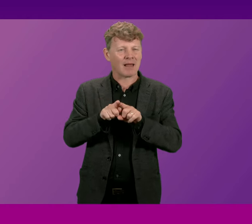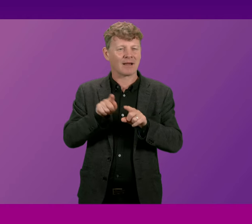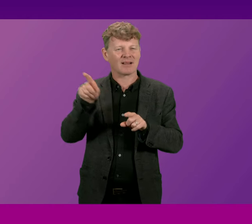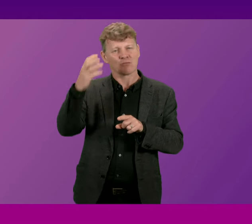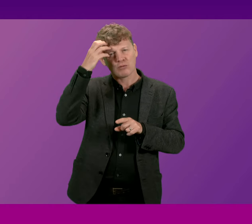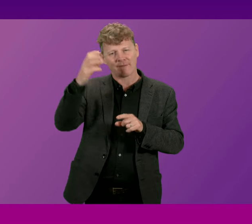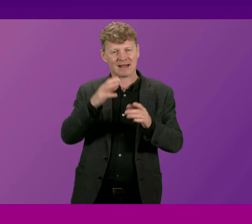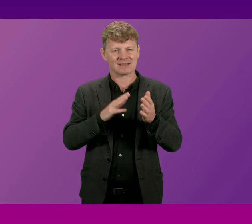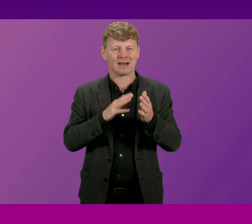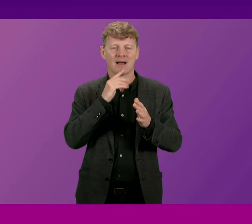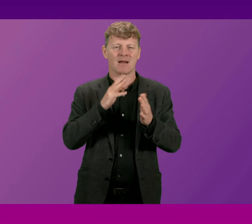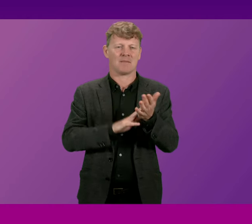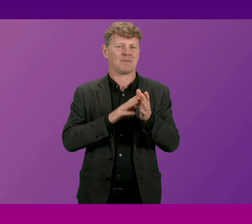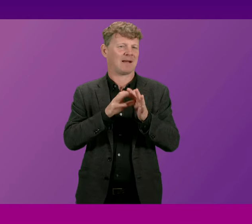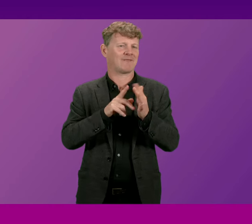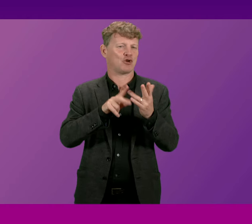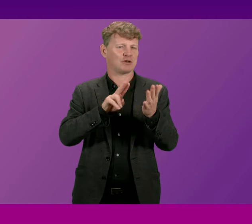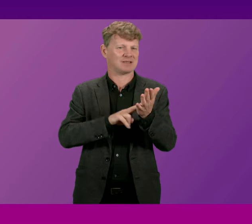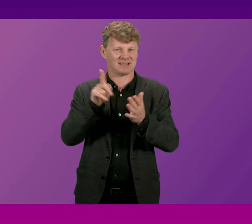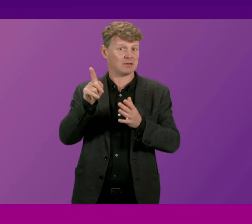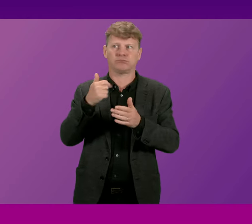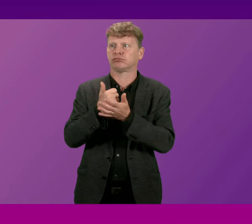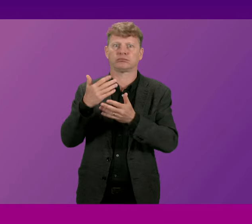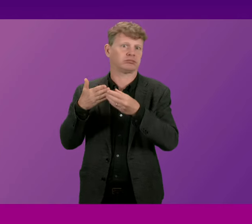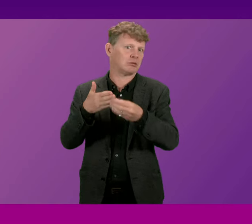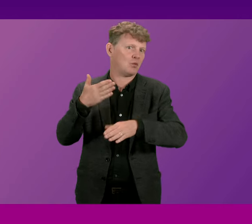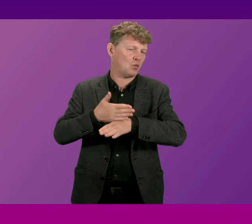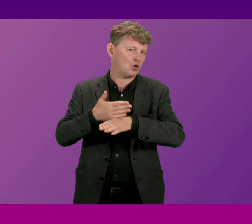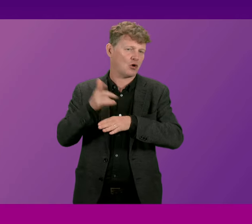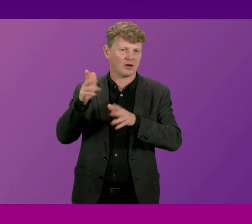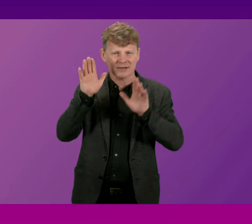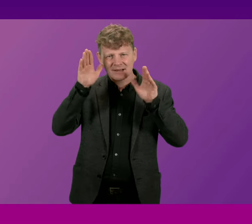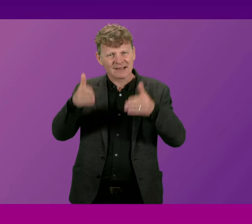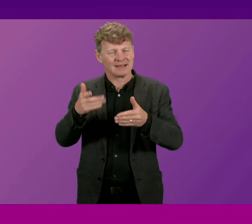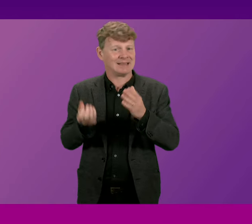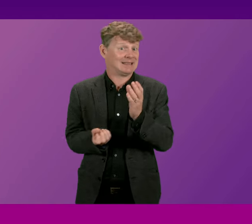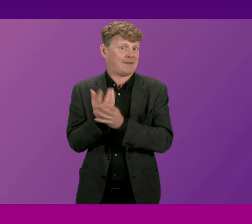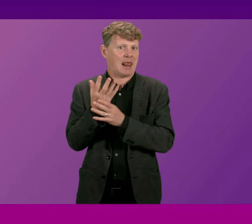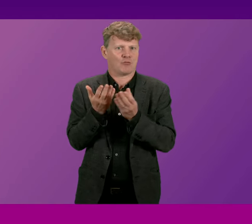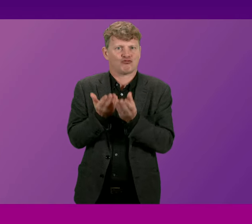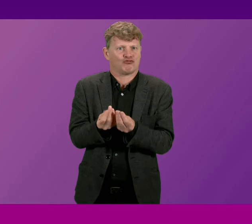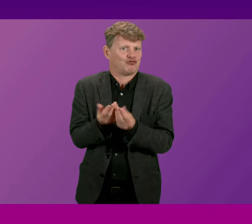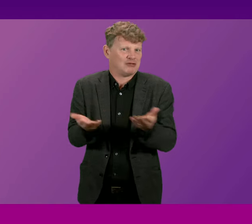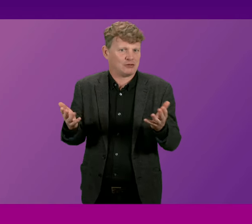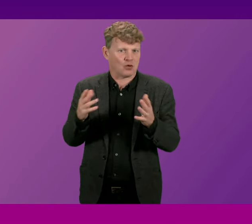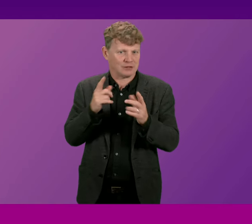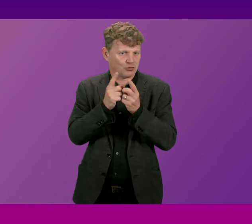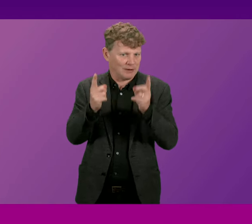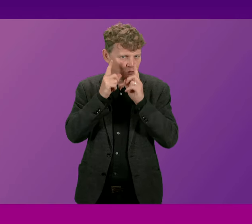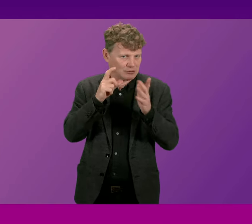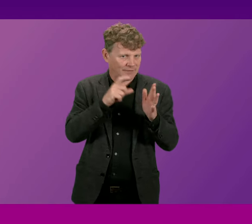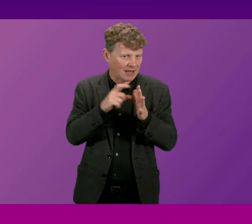who's done such a superb work in developing the resources at the University of Dundee of course